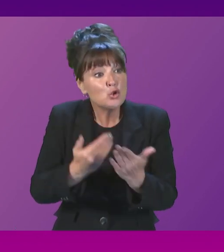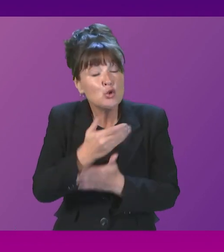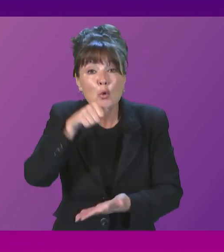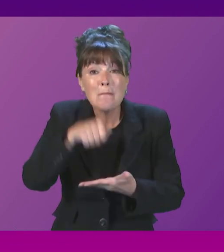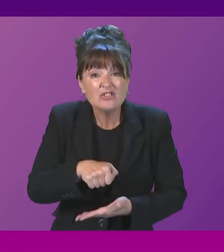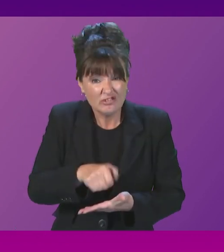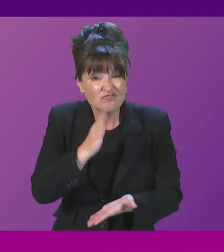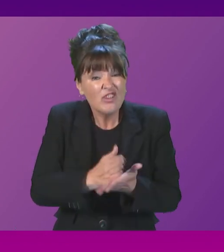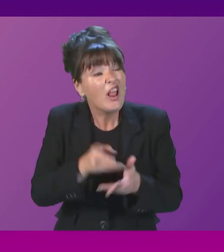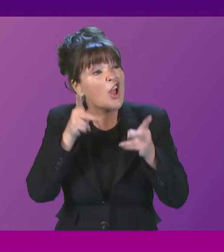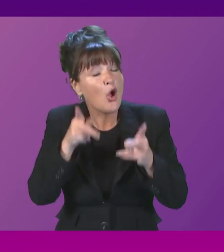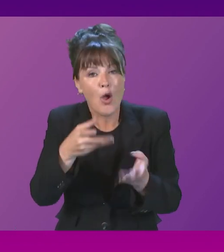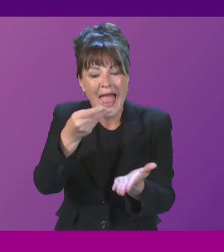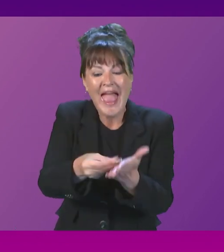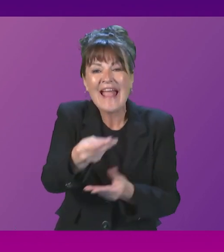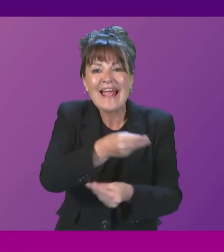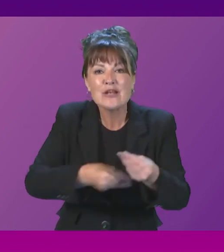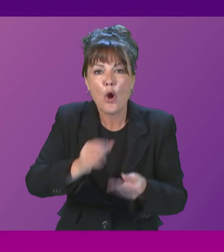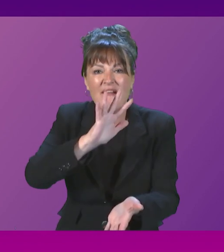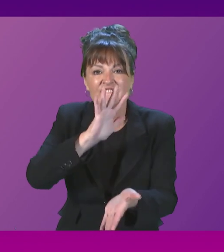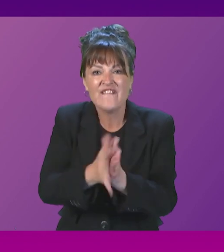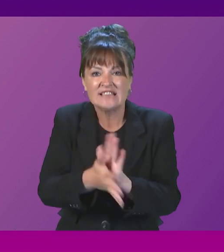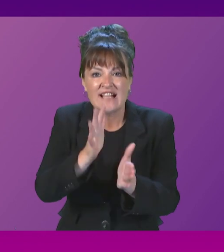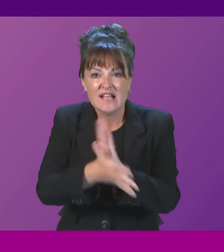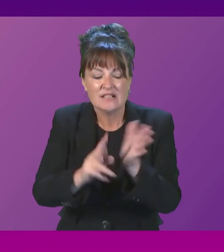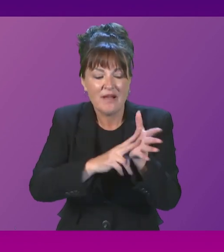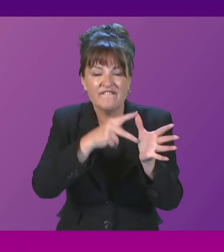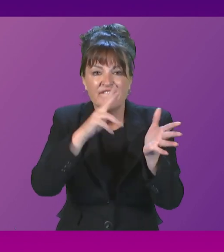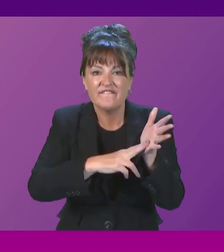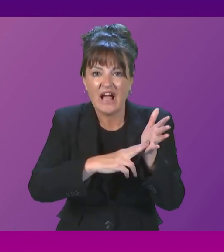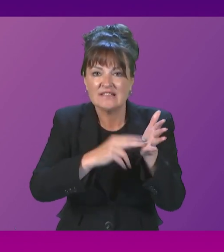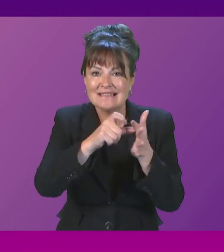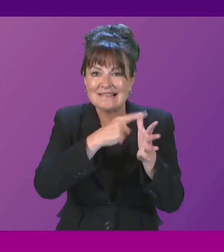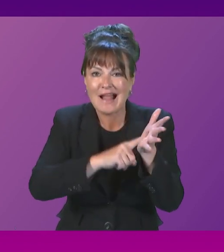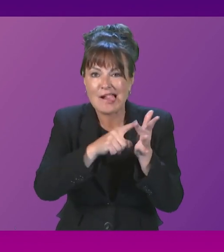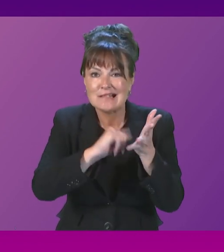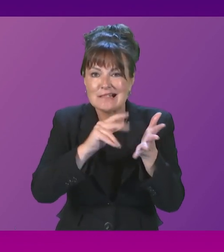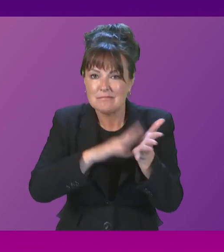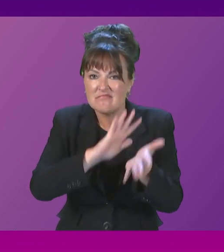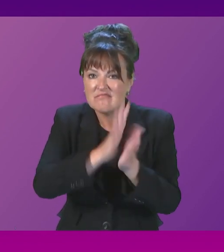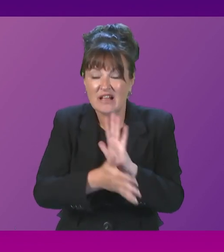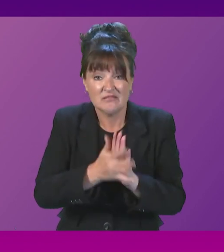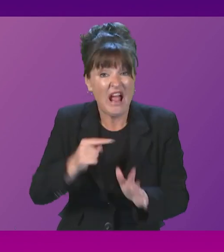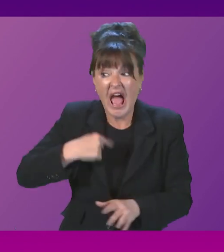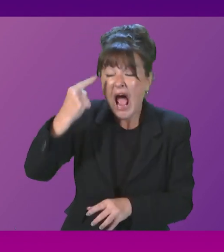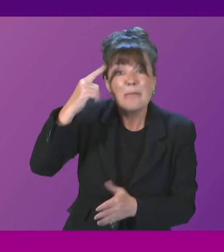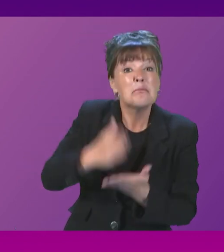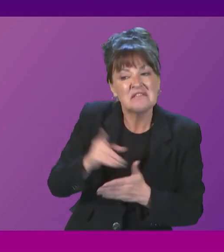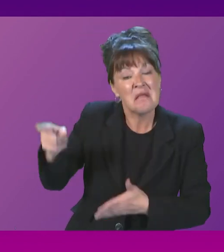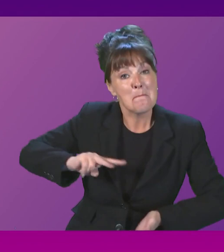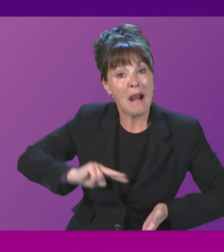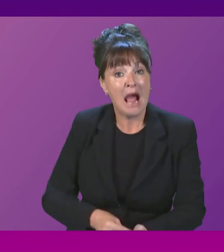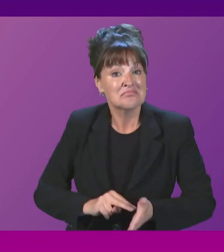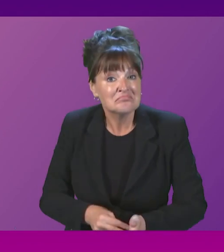done knowingly and it appears to me deliberately. Gillian Martin rightly quotes the IMF. Extraordinary